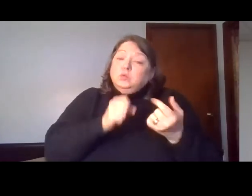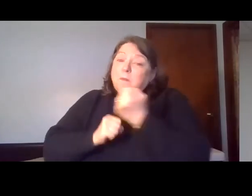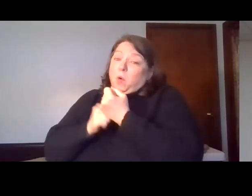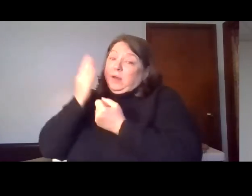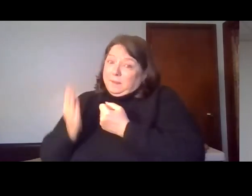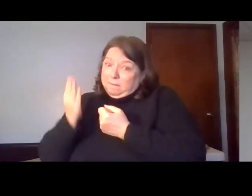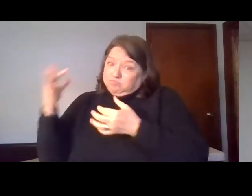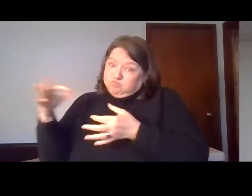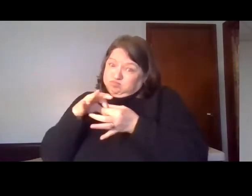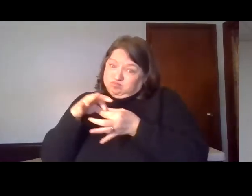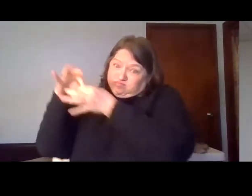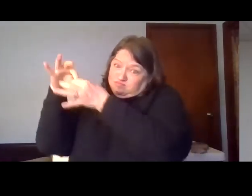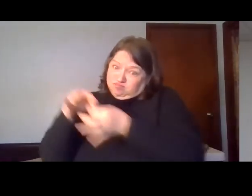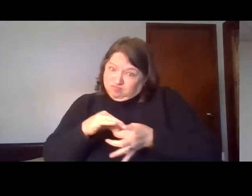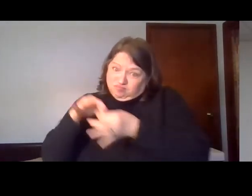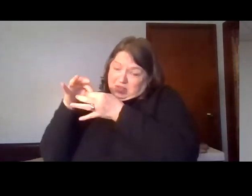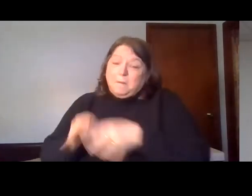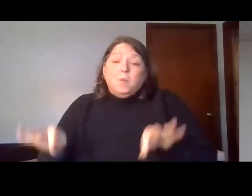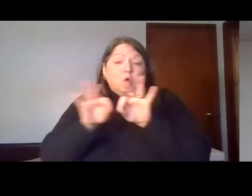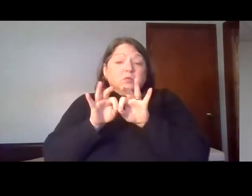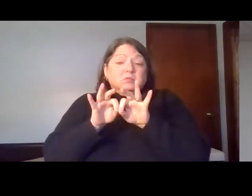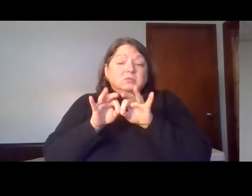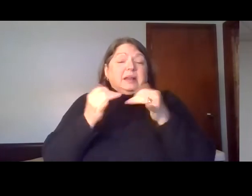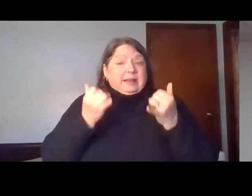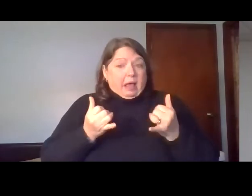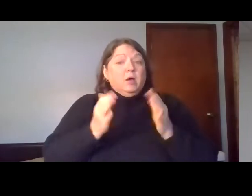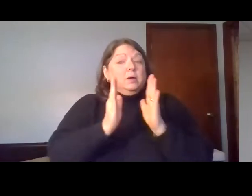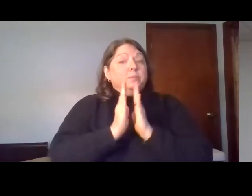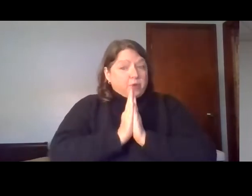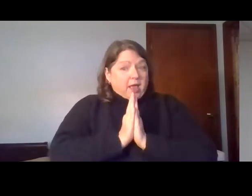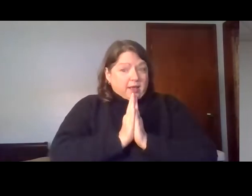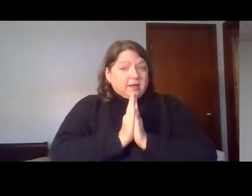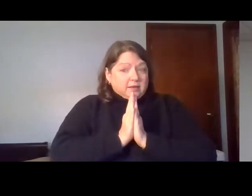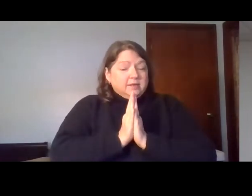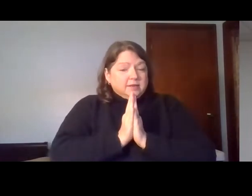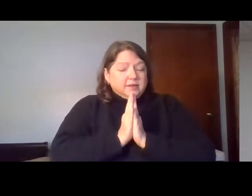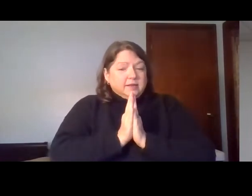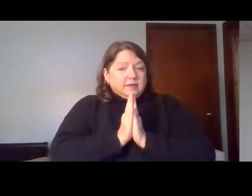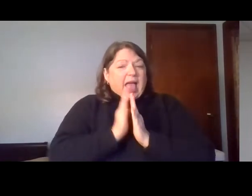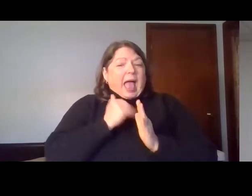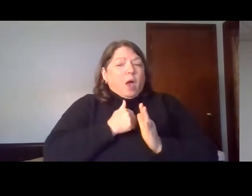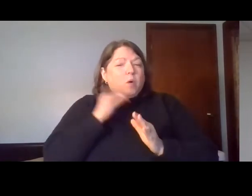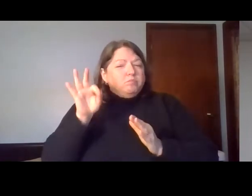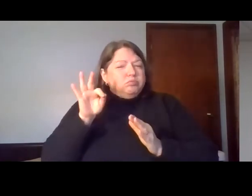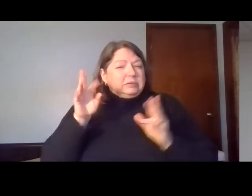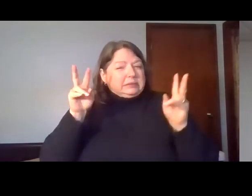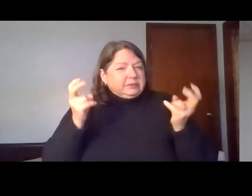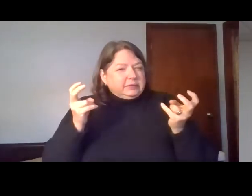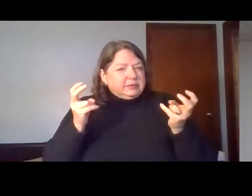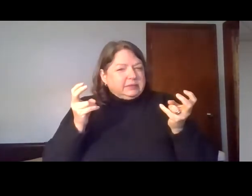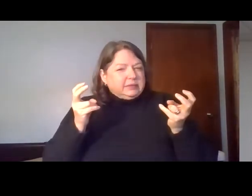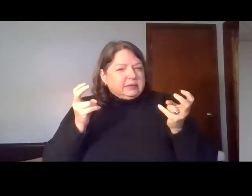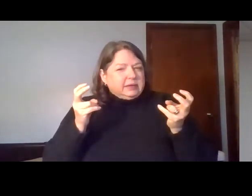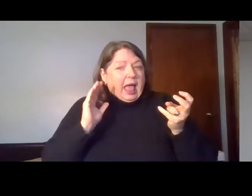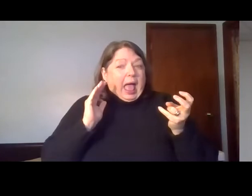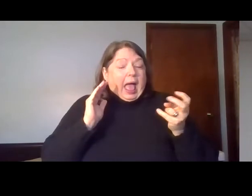Would you please join with me in prayer by bowing your heads as we have a title for today's message, A God We